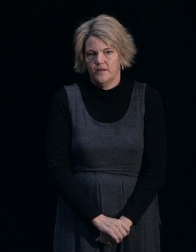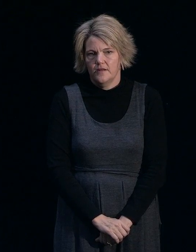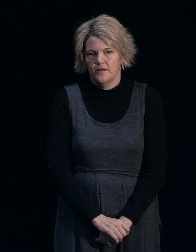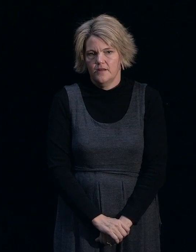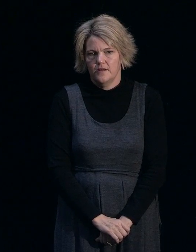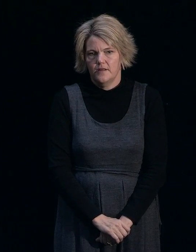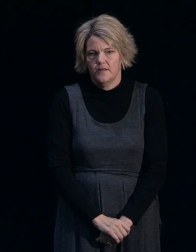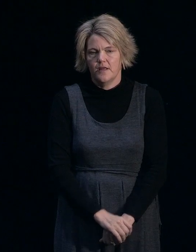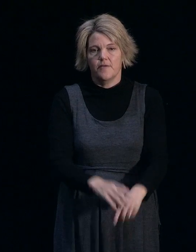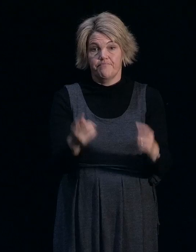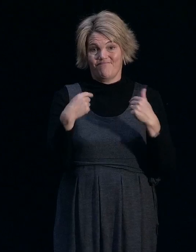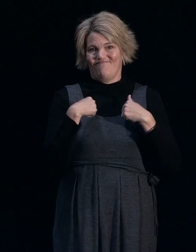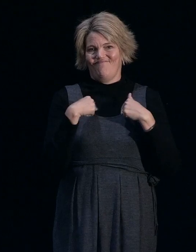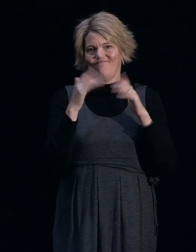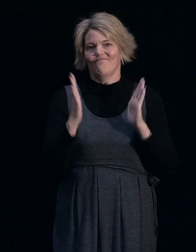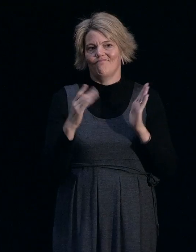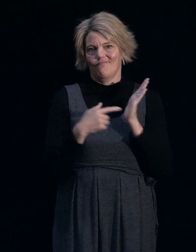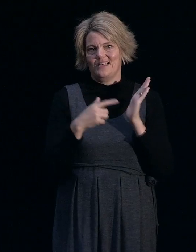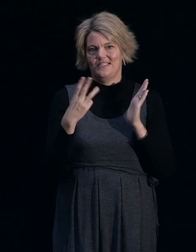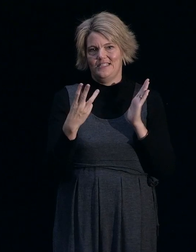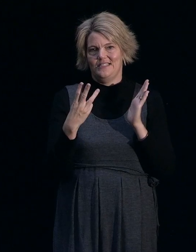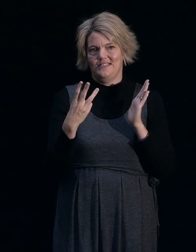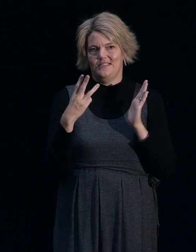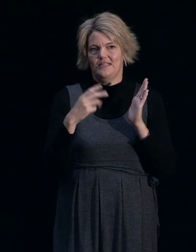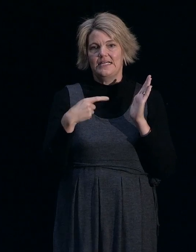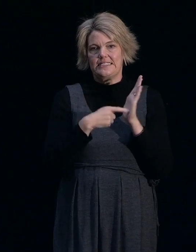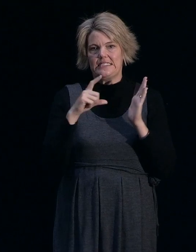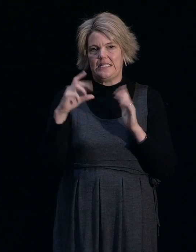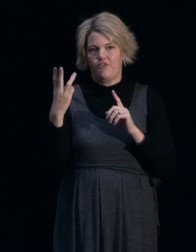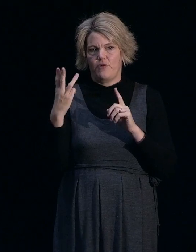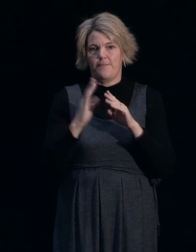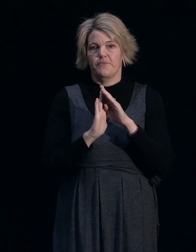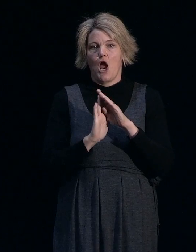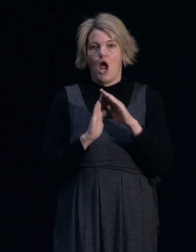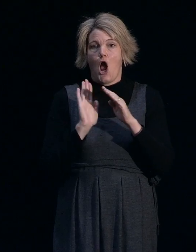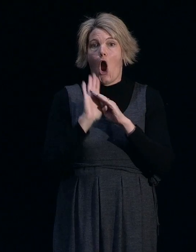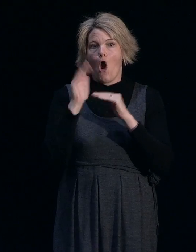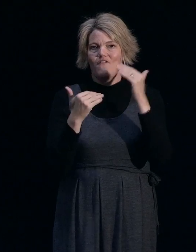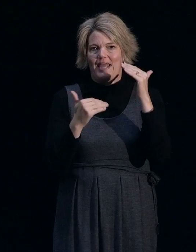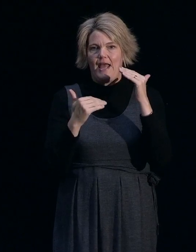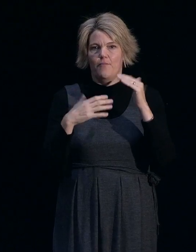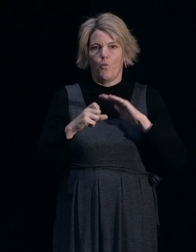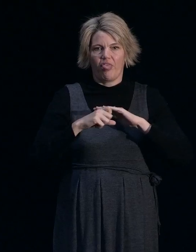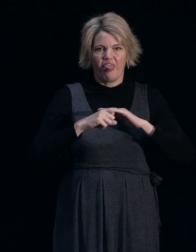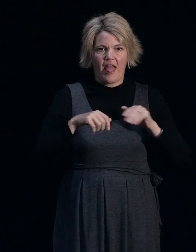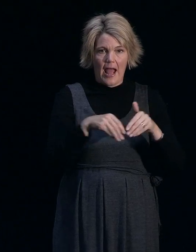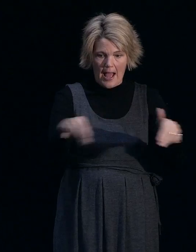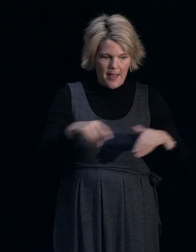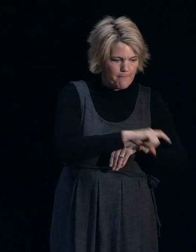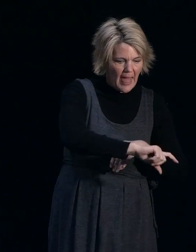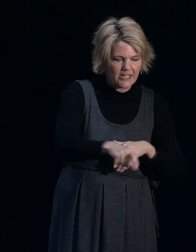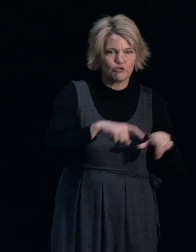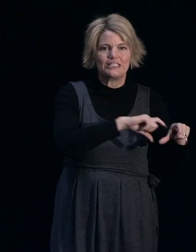We're TC3 over cap and with a stream boundary. We've been advised from the